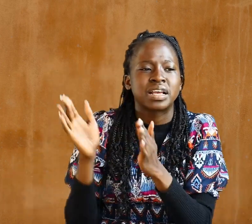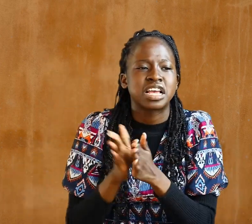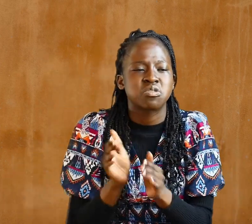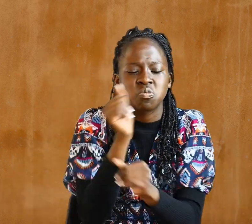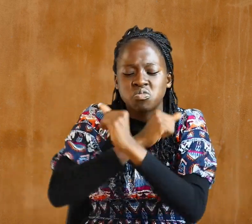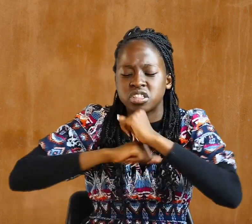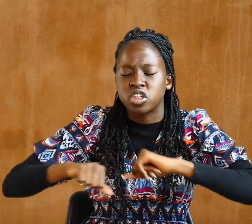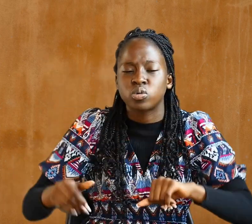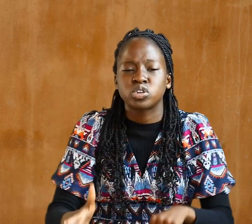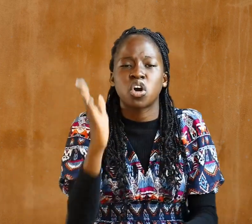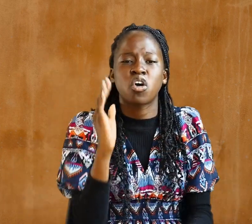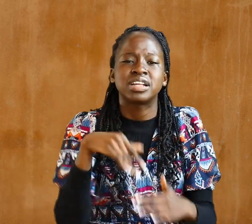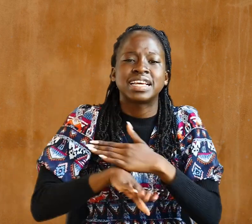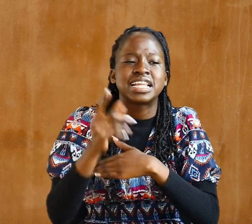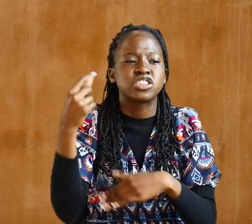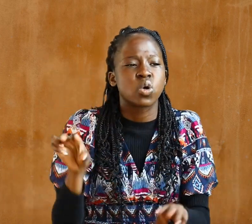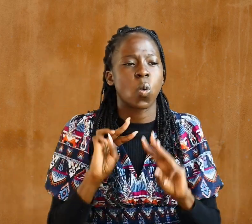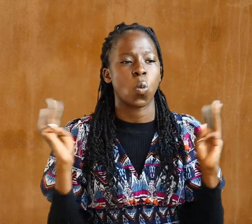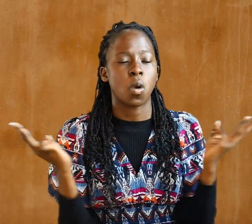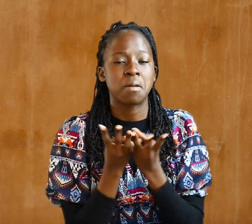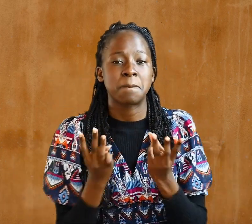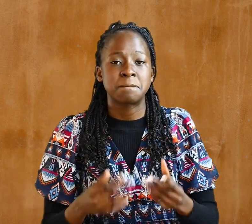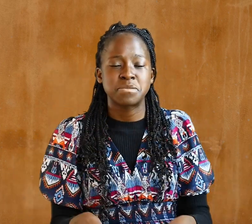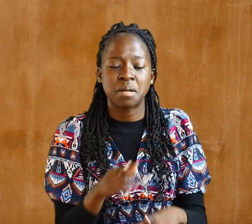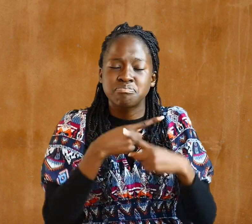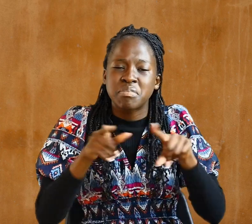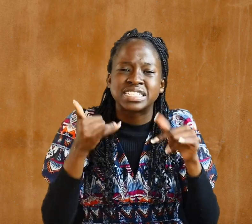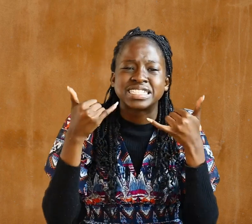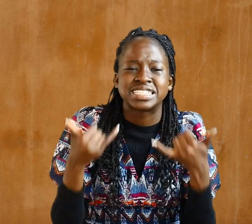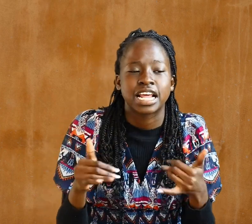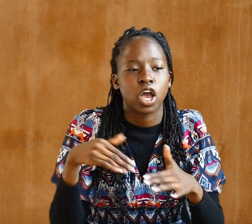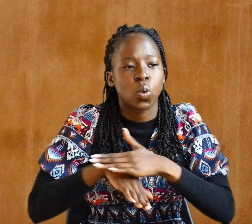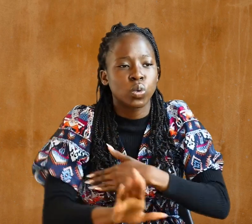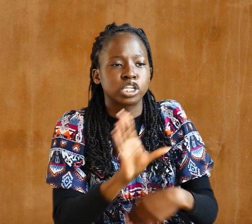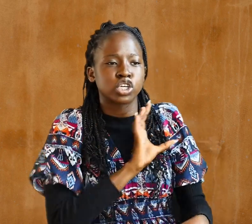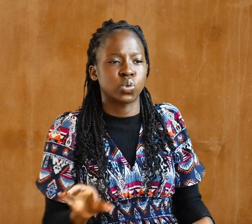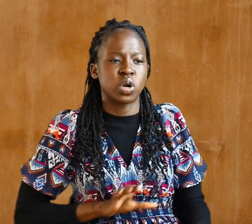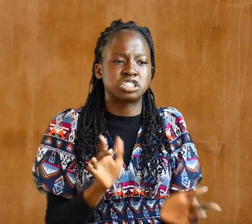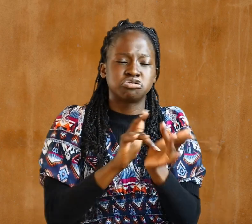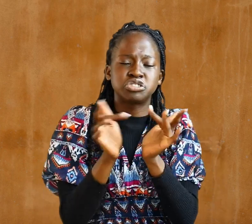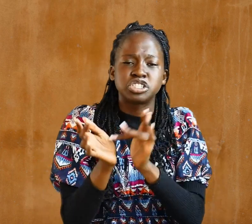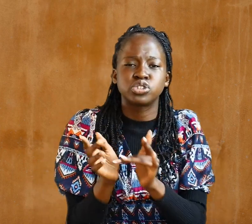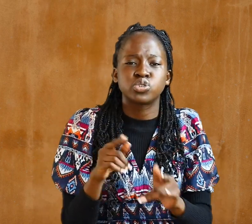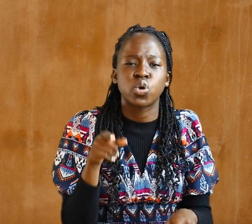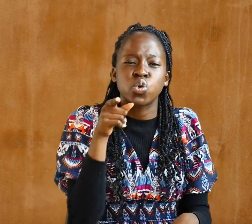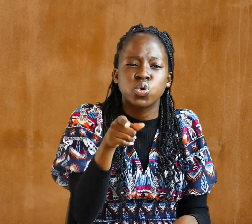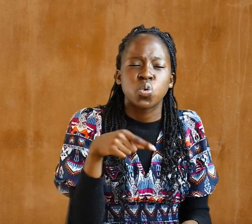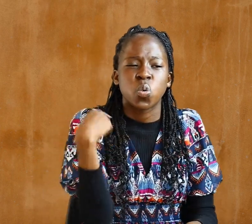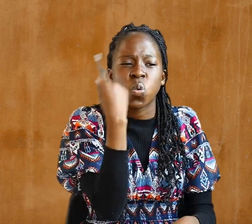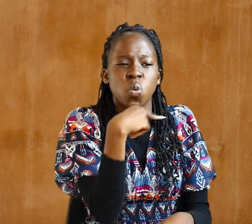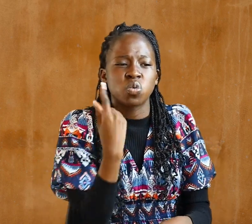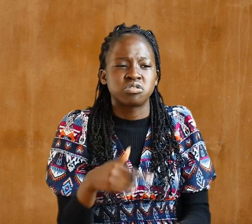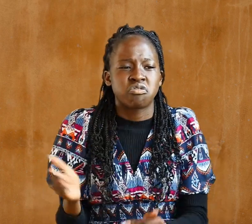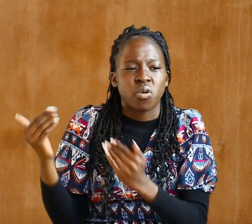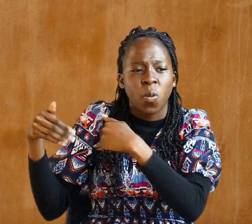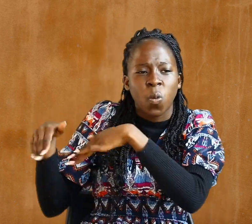But now in Christ Jesus, you who once were far away have been brought near